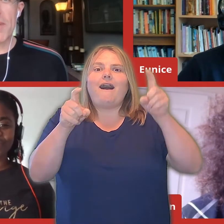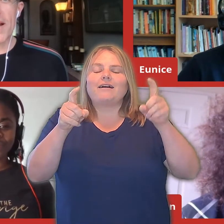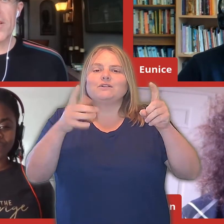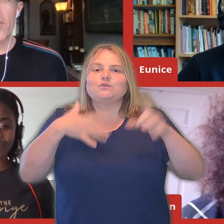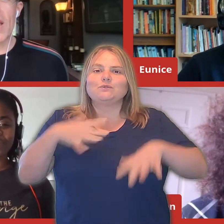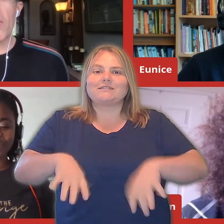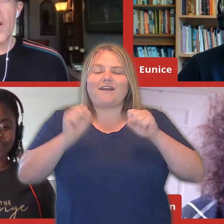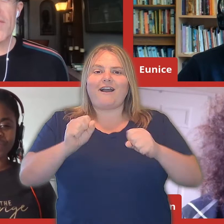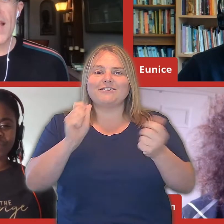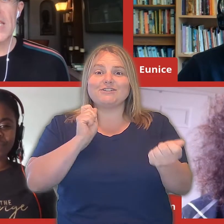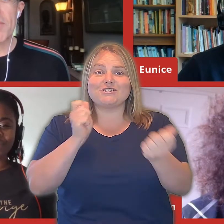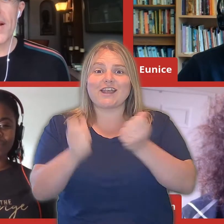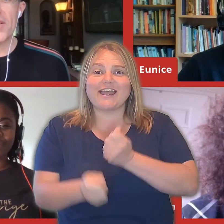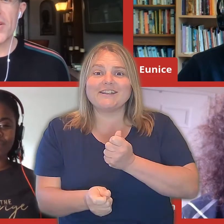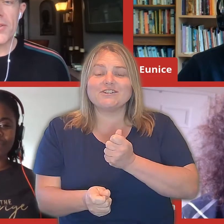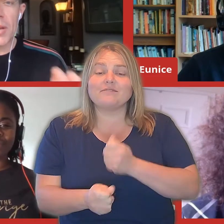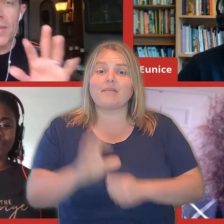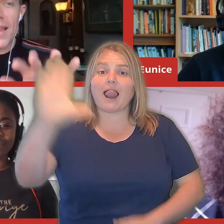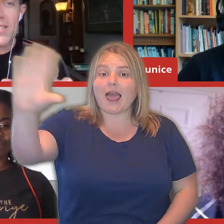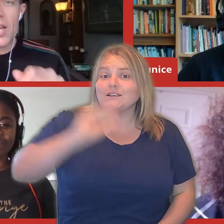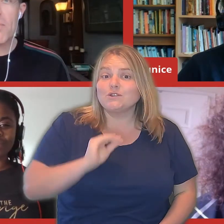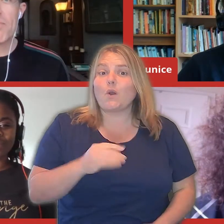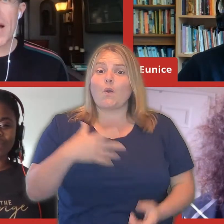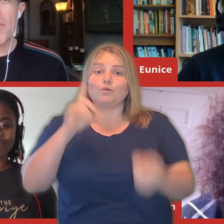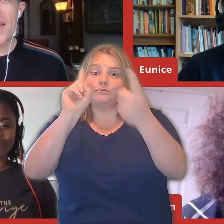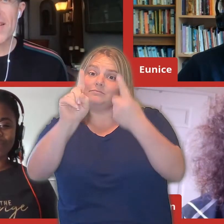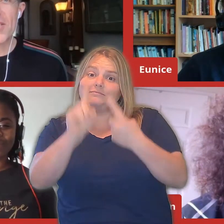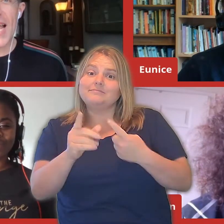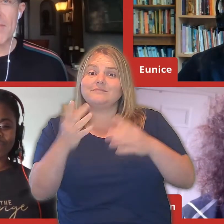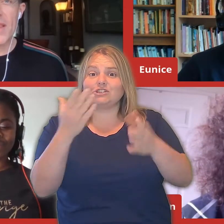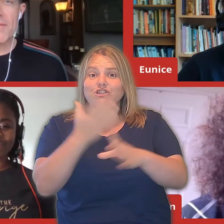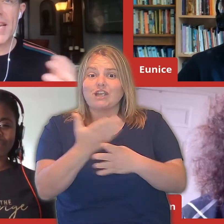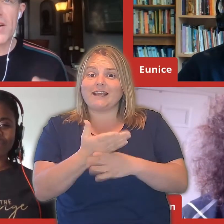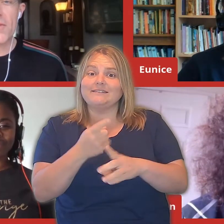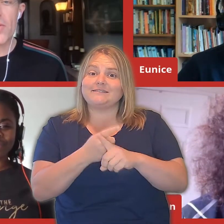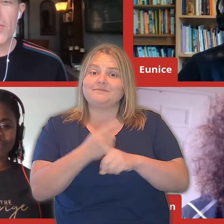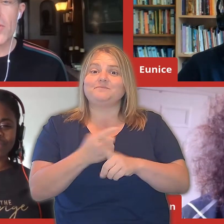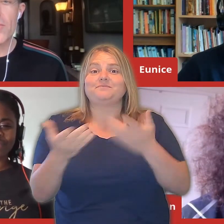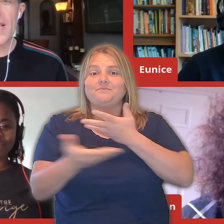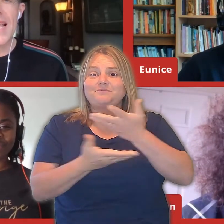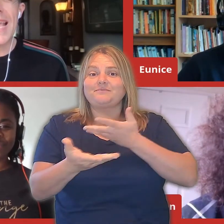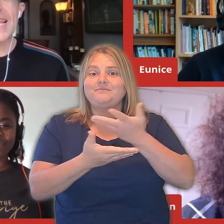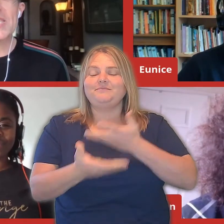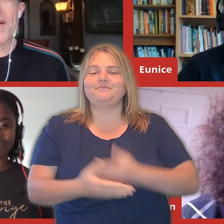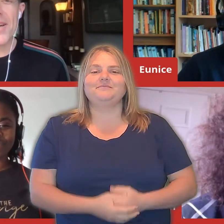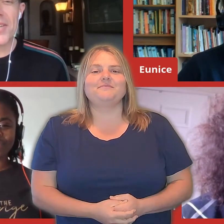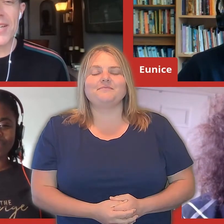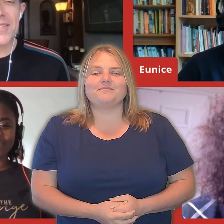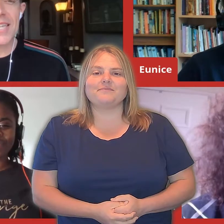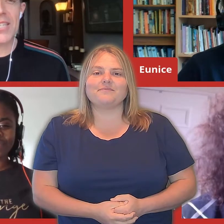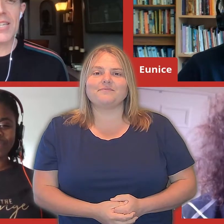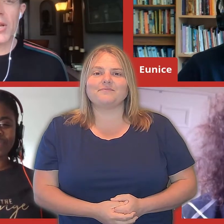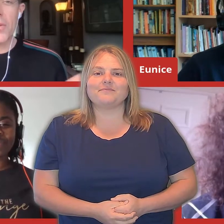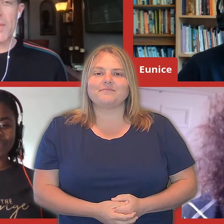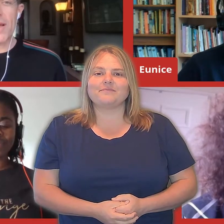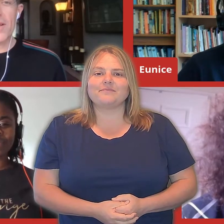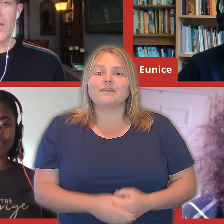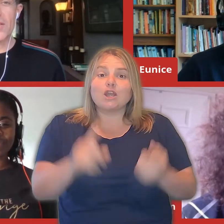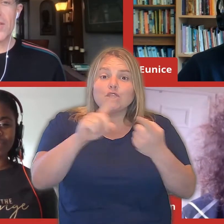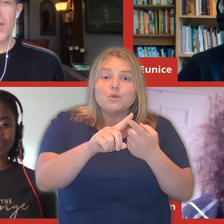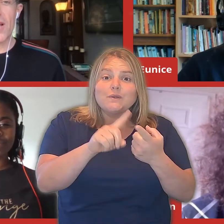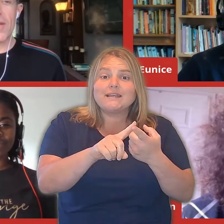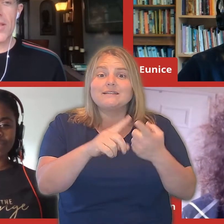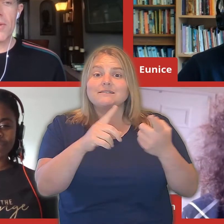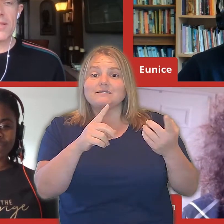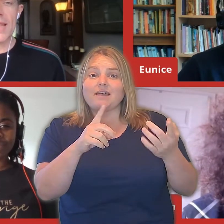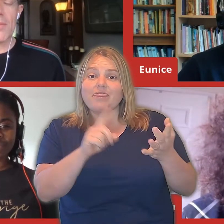Who's inspired you and what have they inspired you to do? So let us know. Pop that in the chat. We'd love to hear from you. Who's inspired you to seek change? What about y